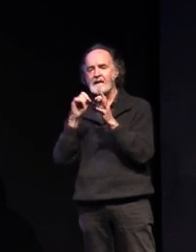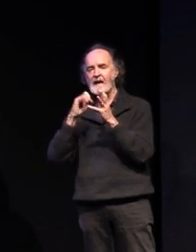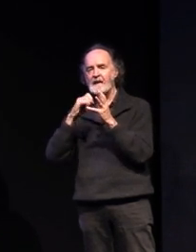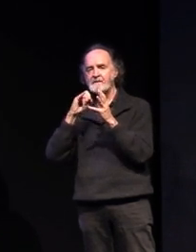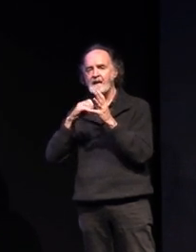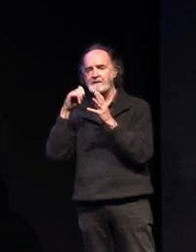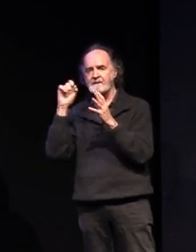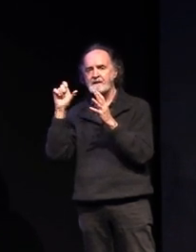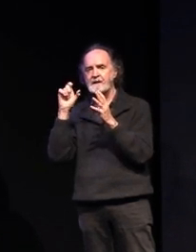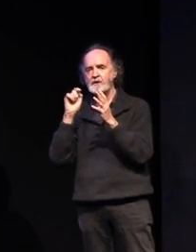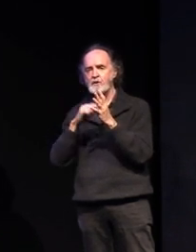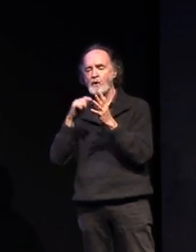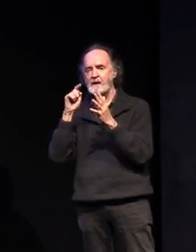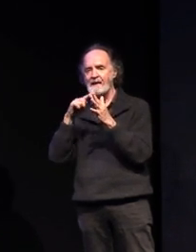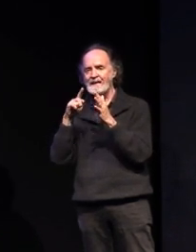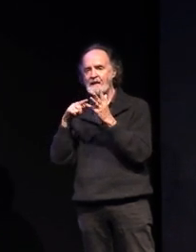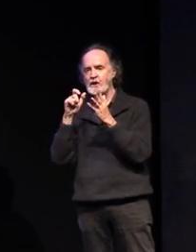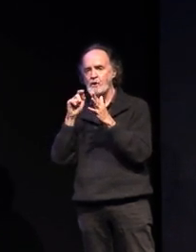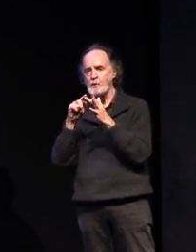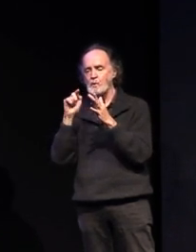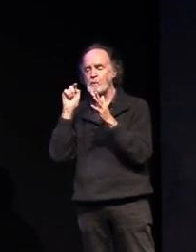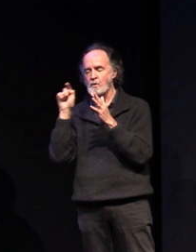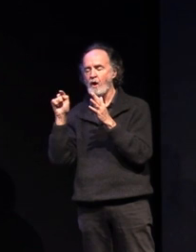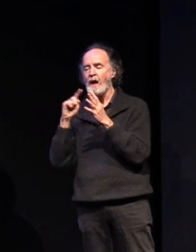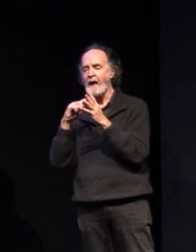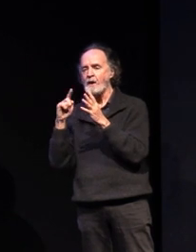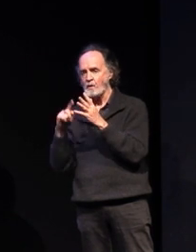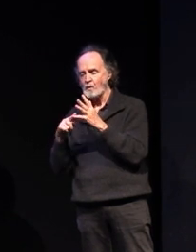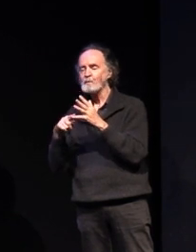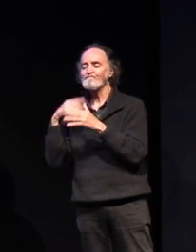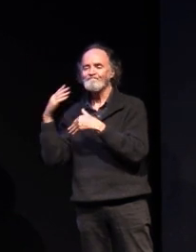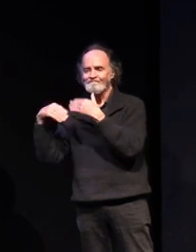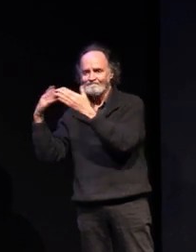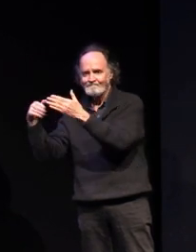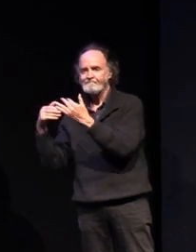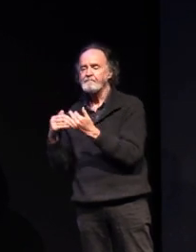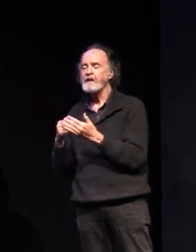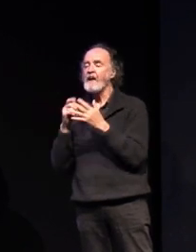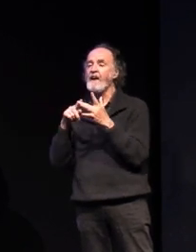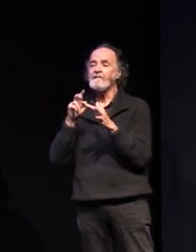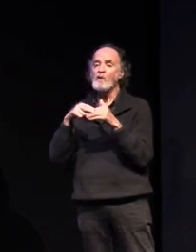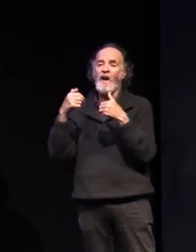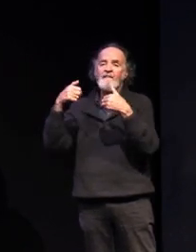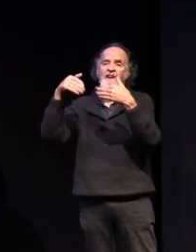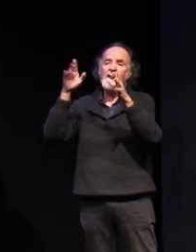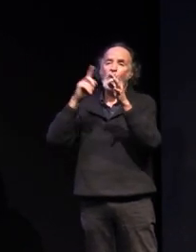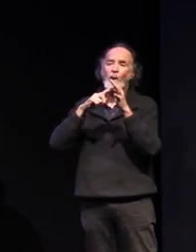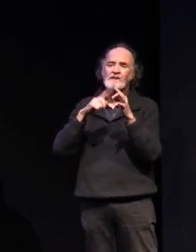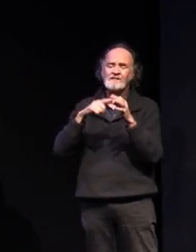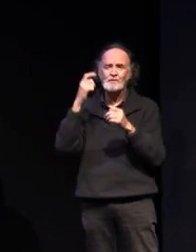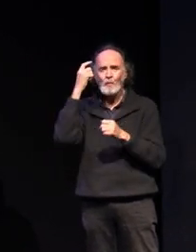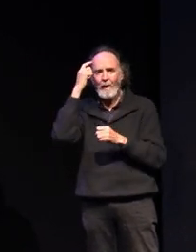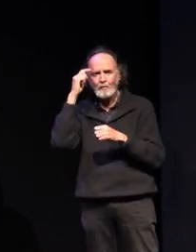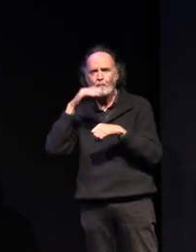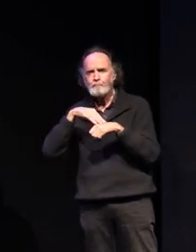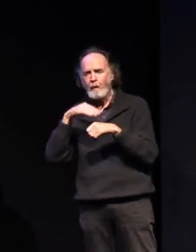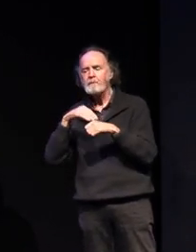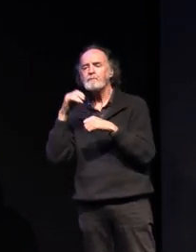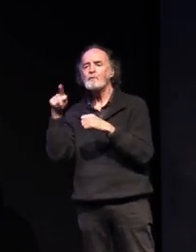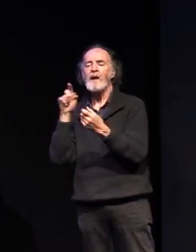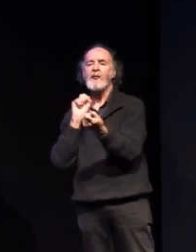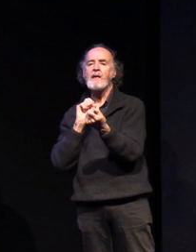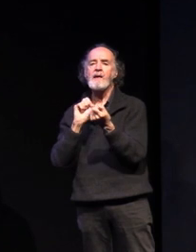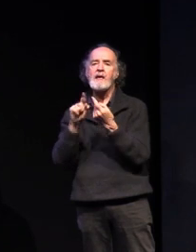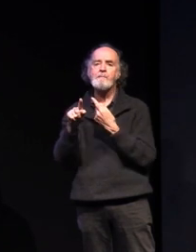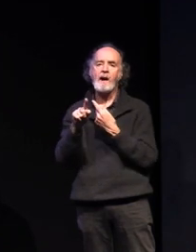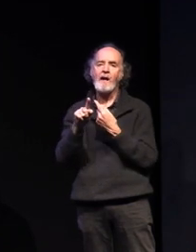mailbox over the next few months and all the way till the end of the year actually if you have any questions or any concerns about this process you can